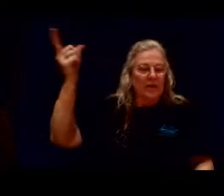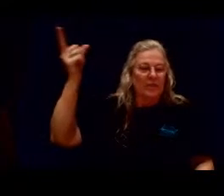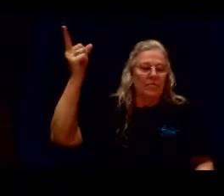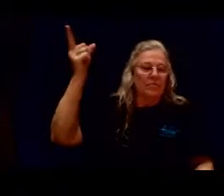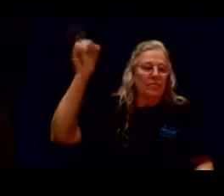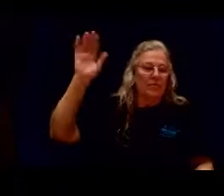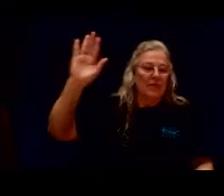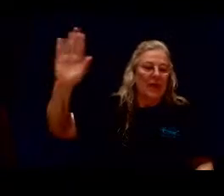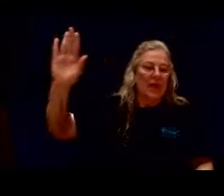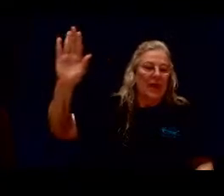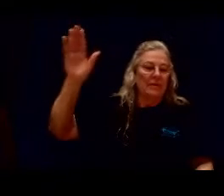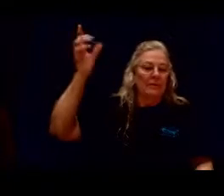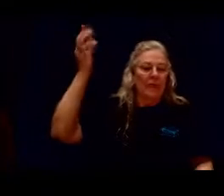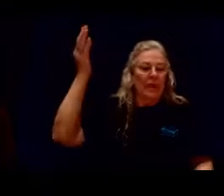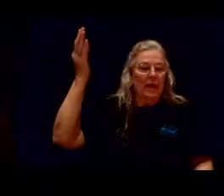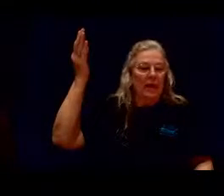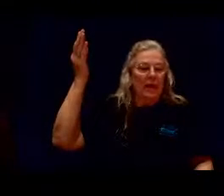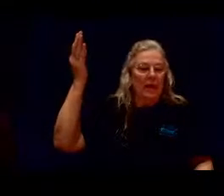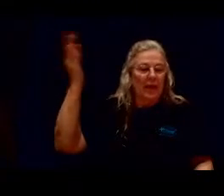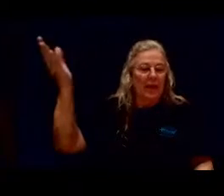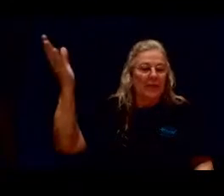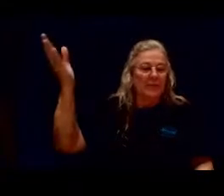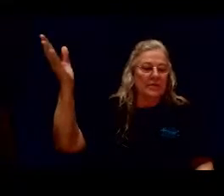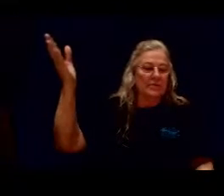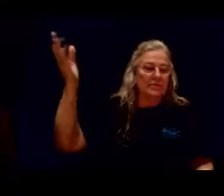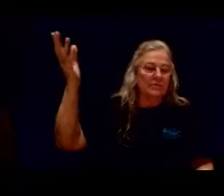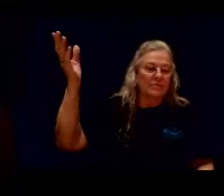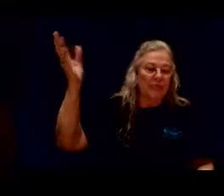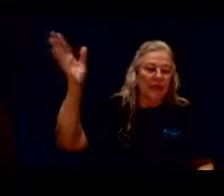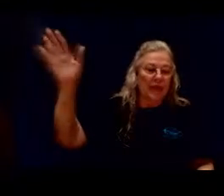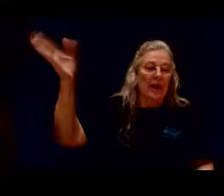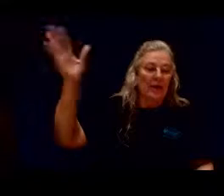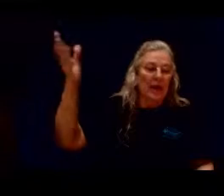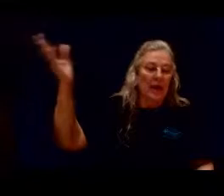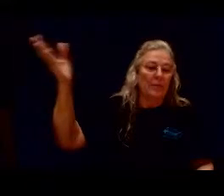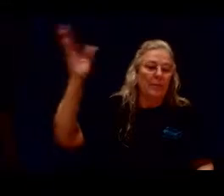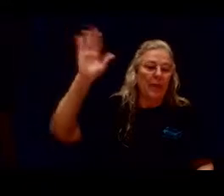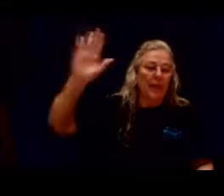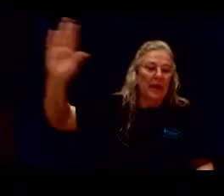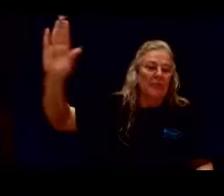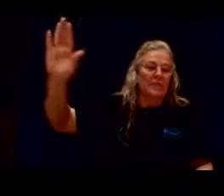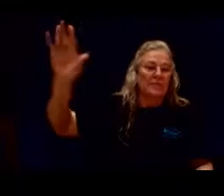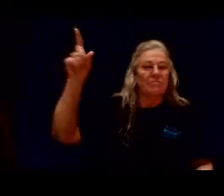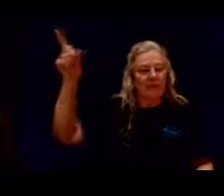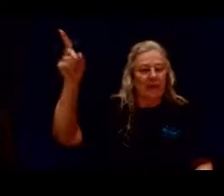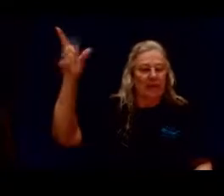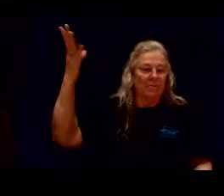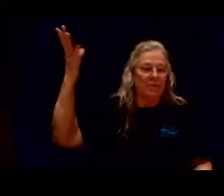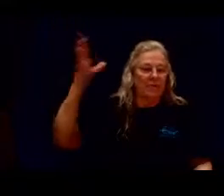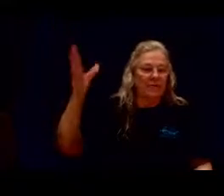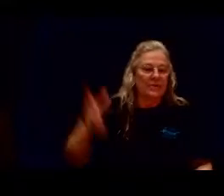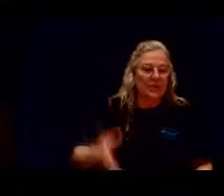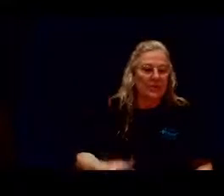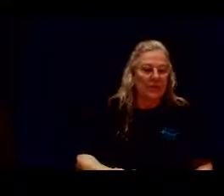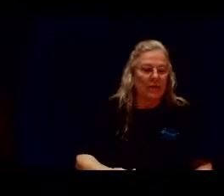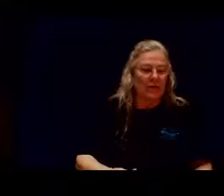thy his or him his he all in the same there